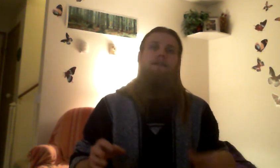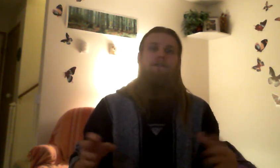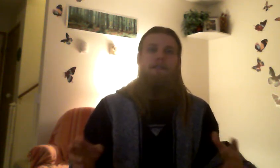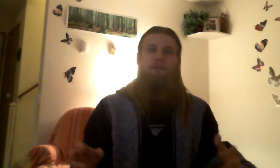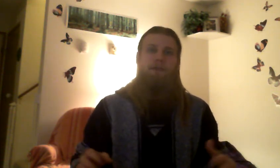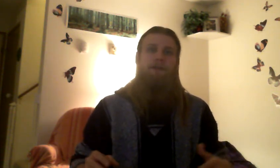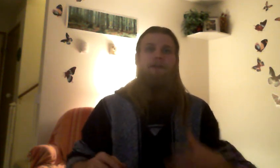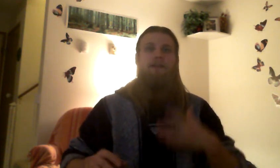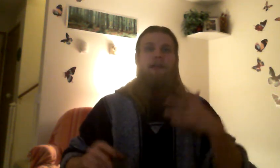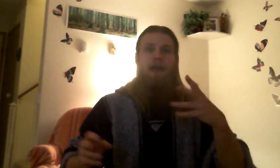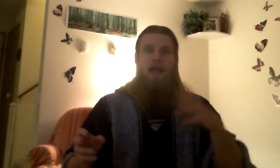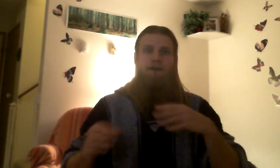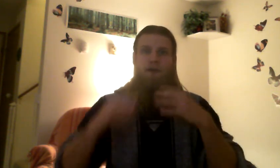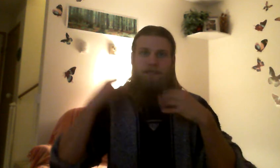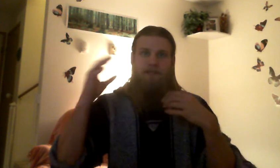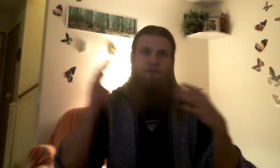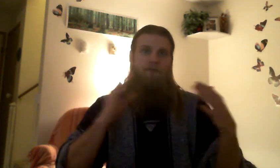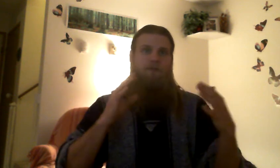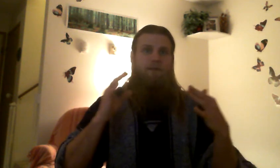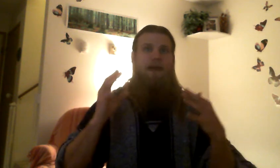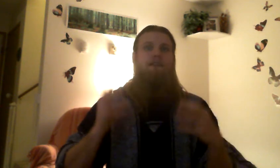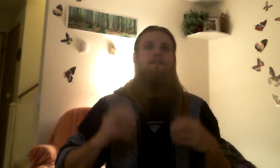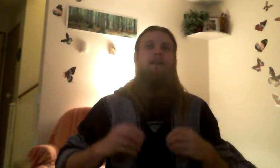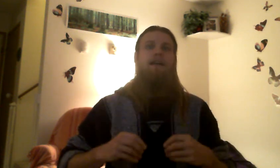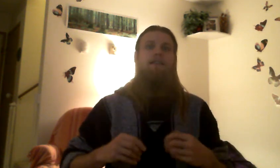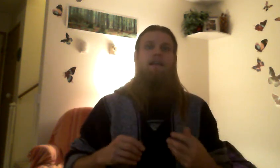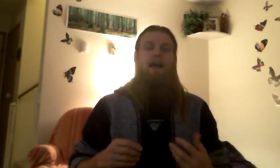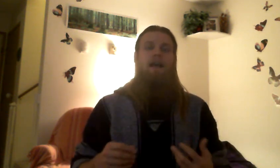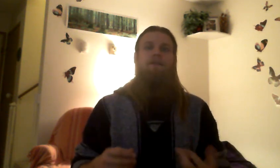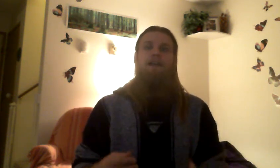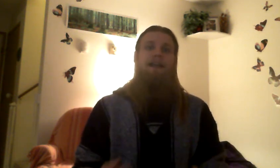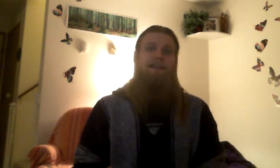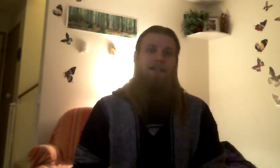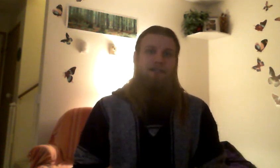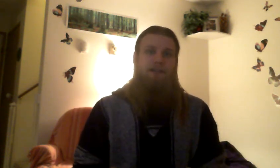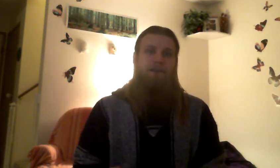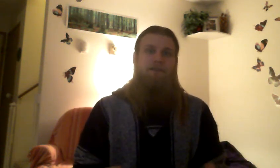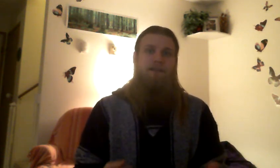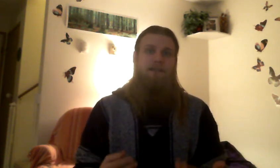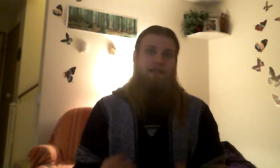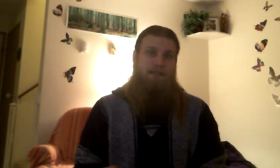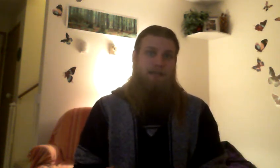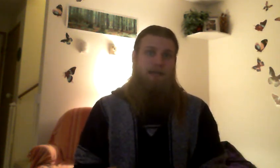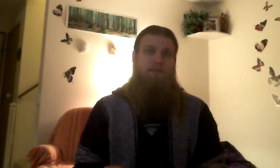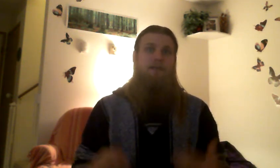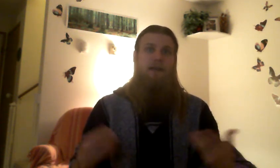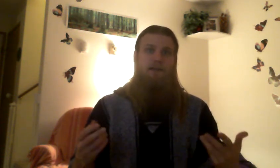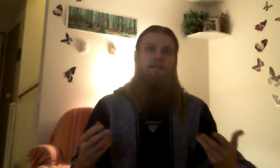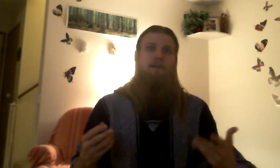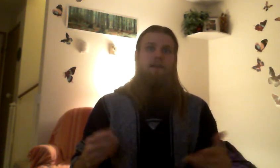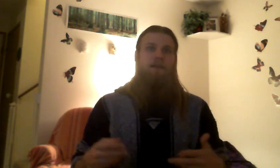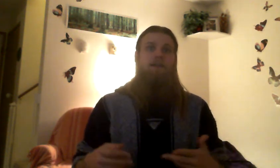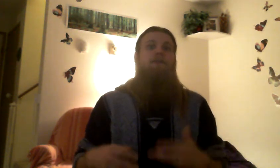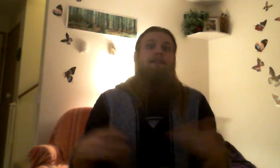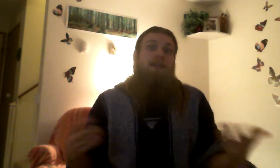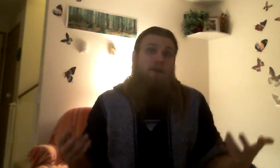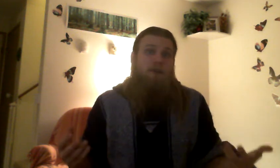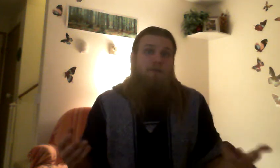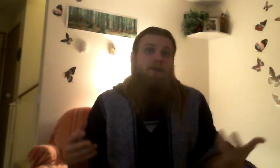there and you see a bird and all these different movement patterns that are kind of conditioned out of us in this society because, you know, we sit at home and